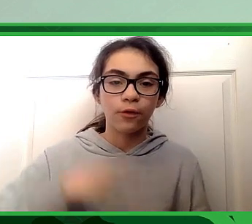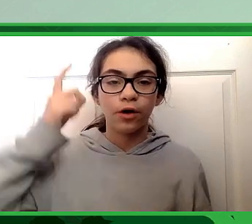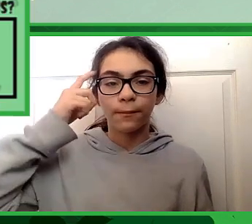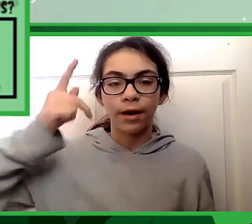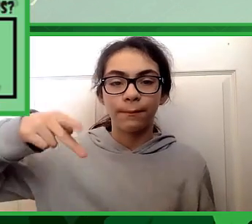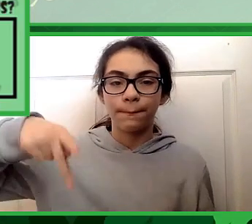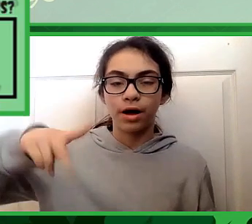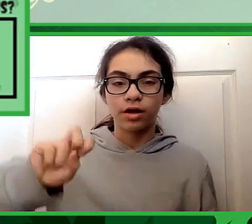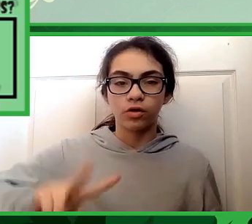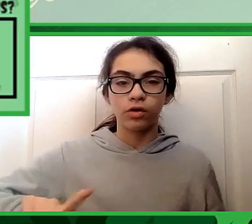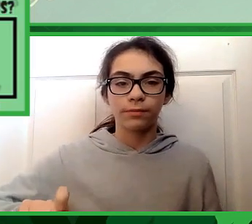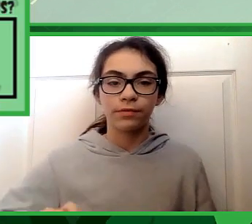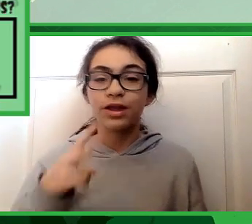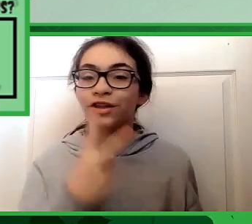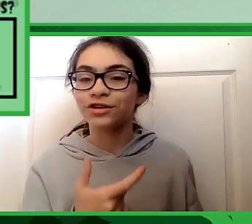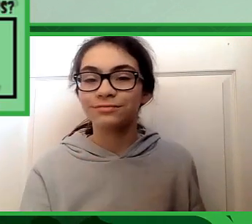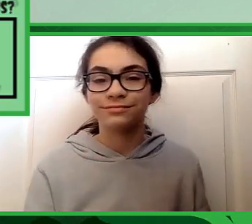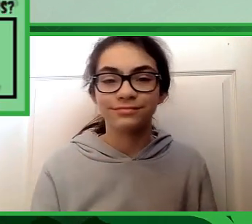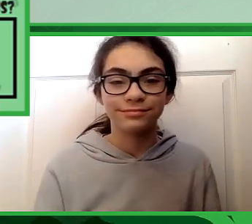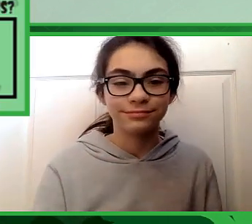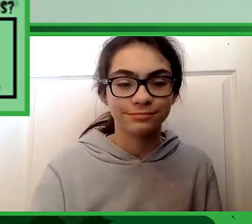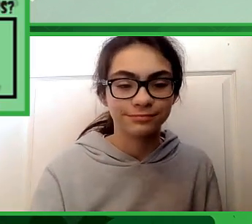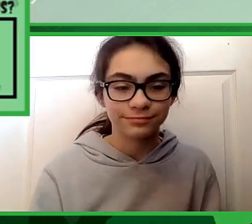time for my puzzle. Take a look.